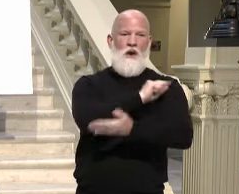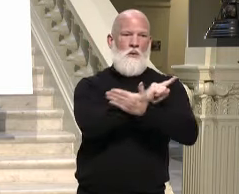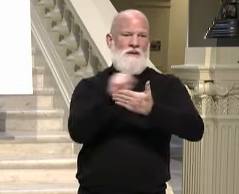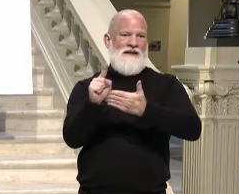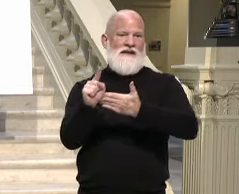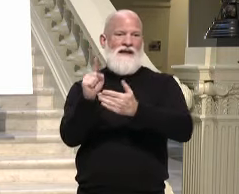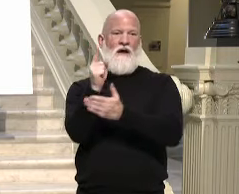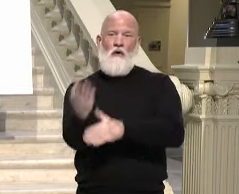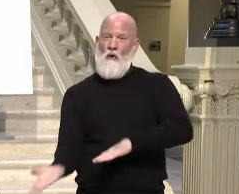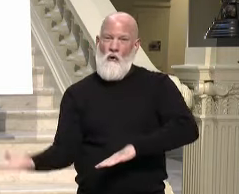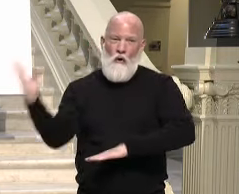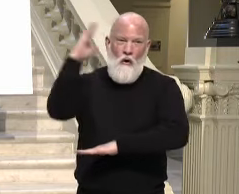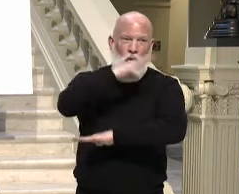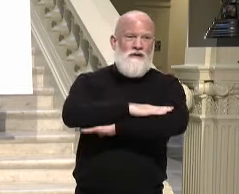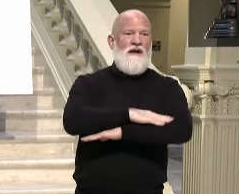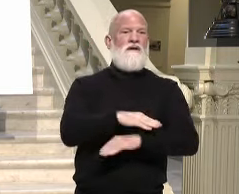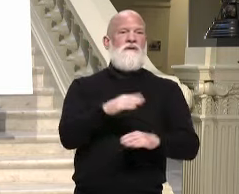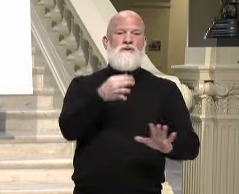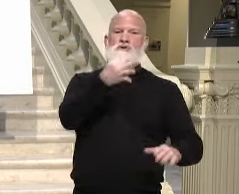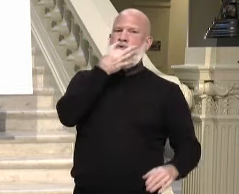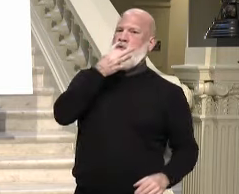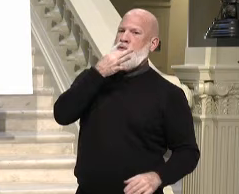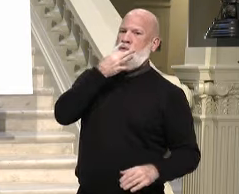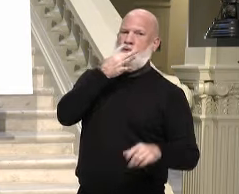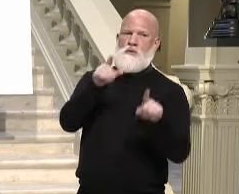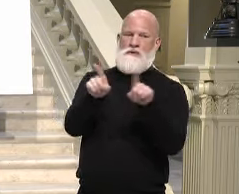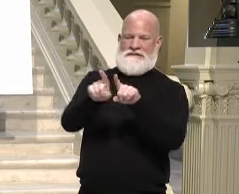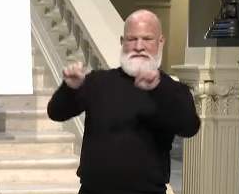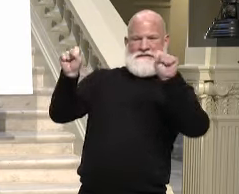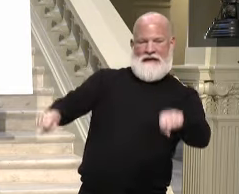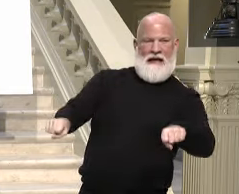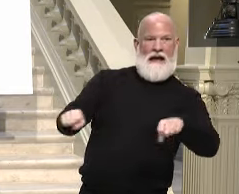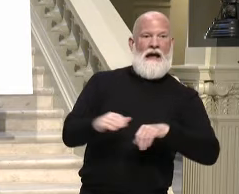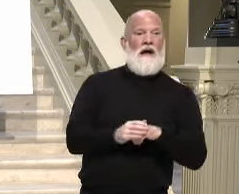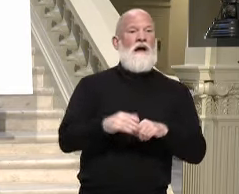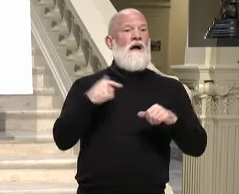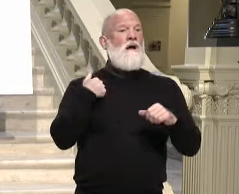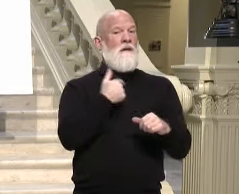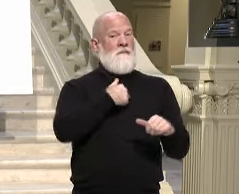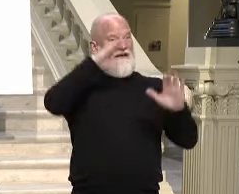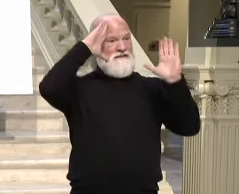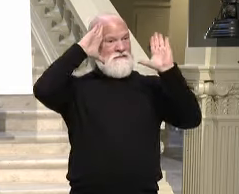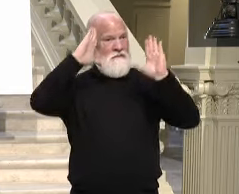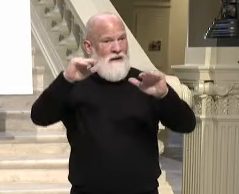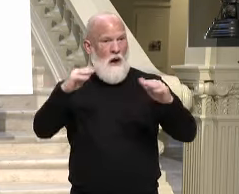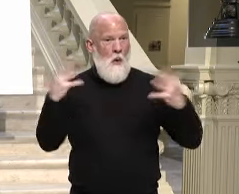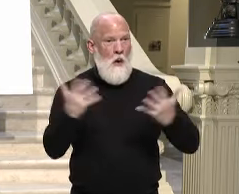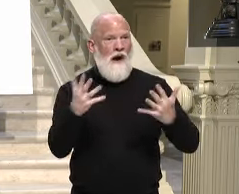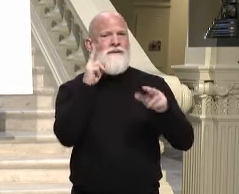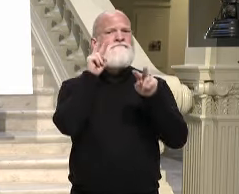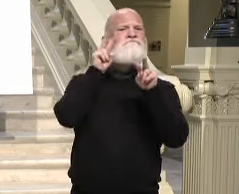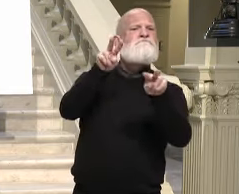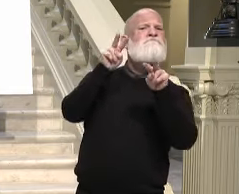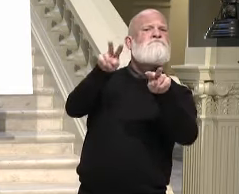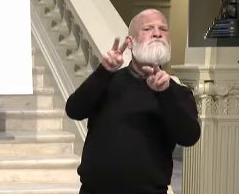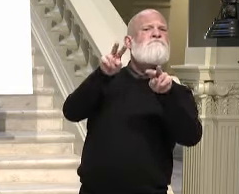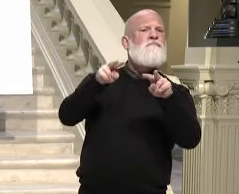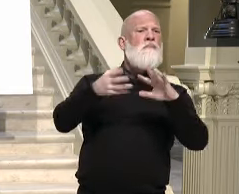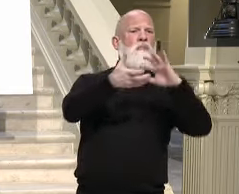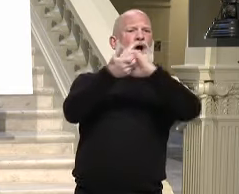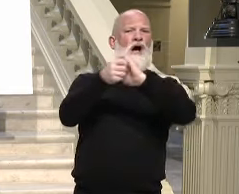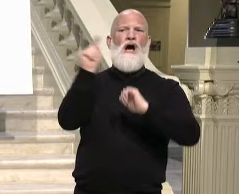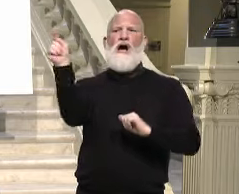my expectation moving forward, and we look forward to partnering with local districts to ensure that this happens very quickly.